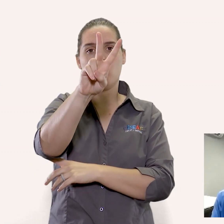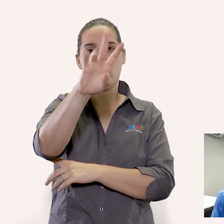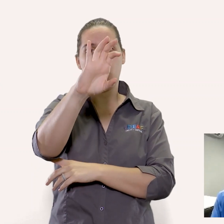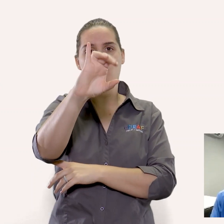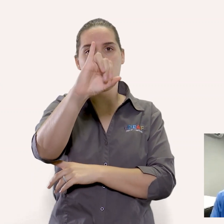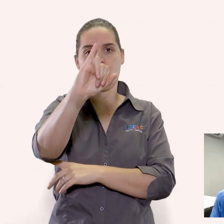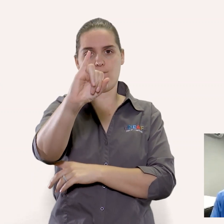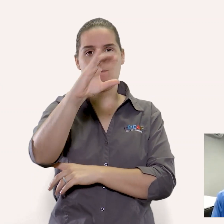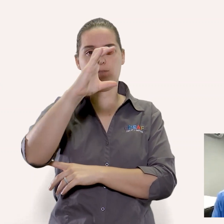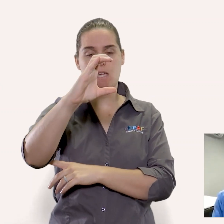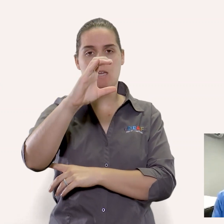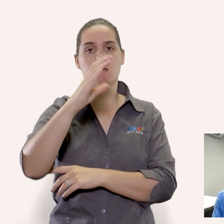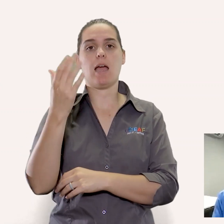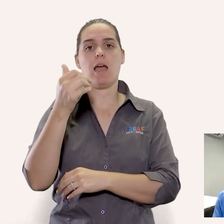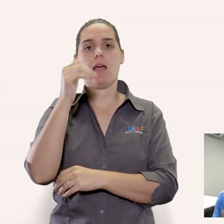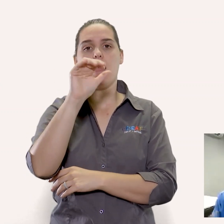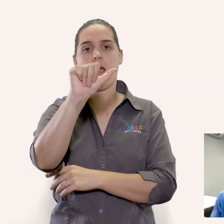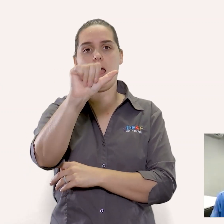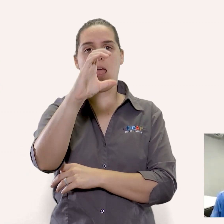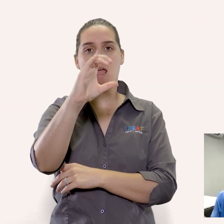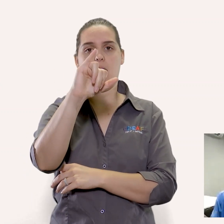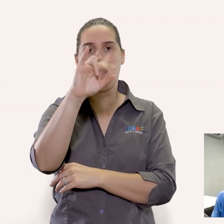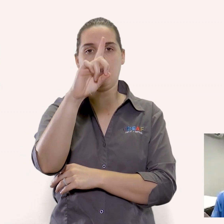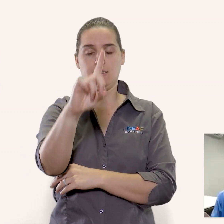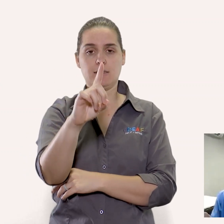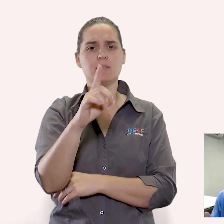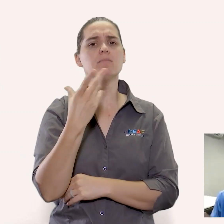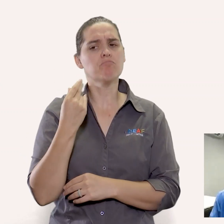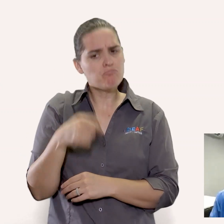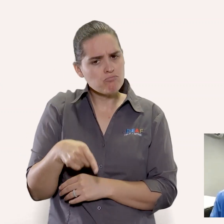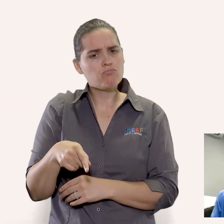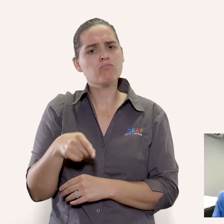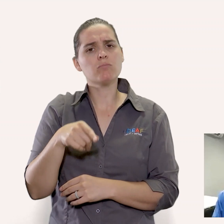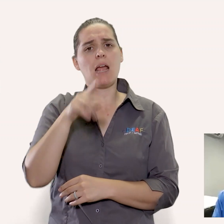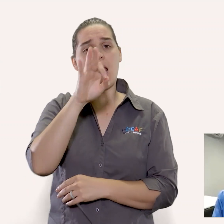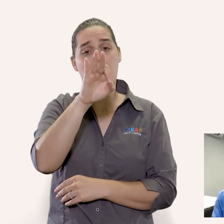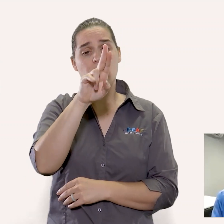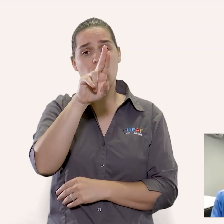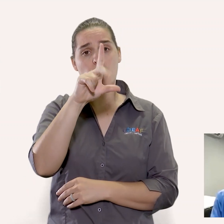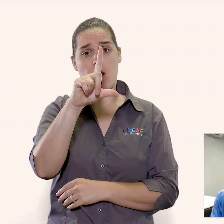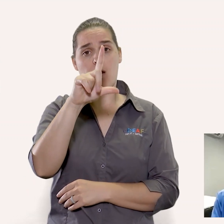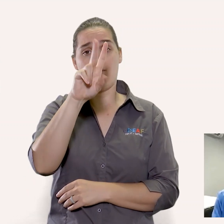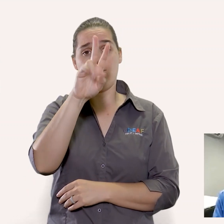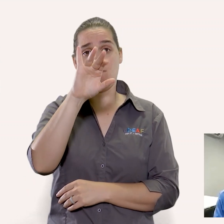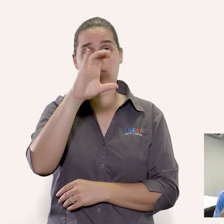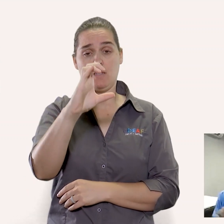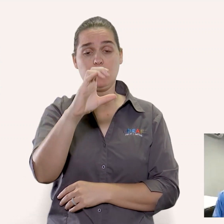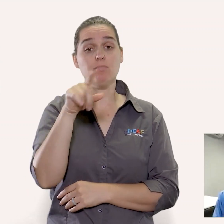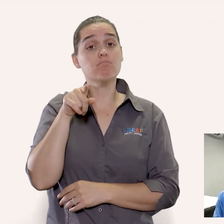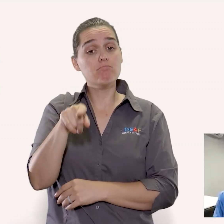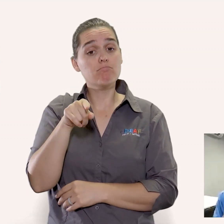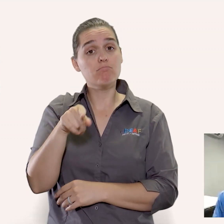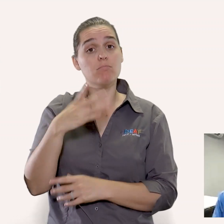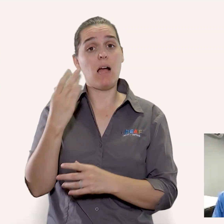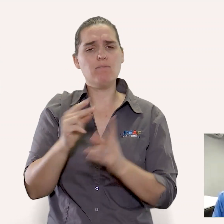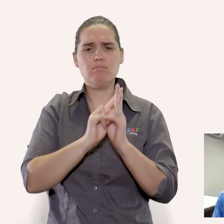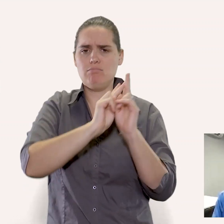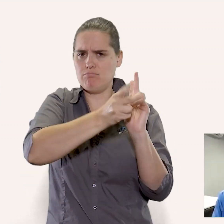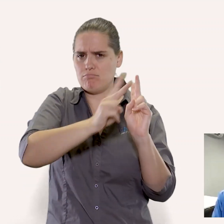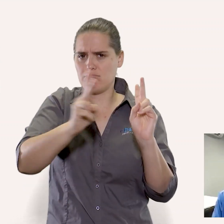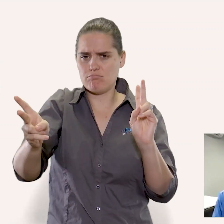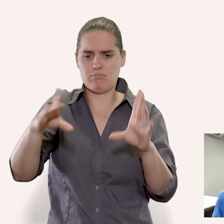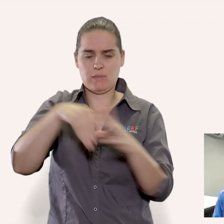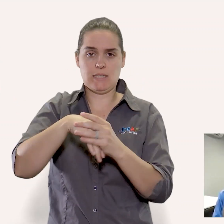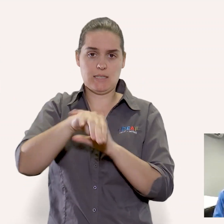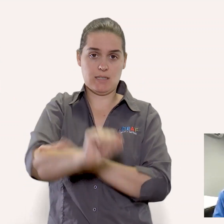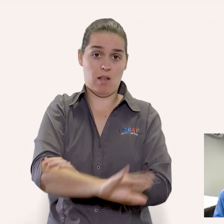in south africa we've got several fulvic acid products on the market that's f-u-l-v-i-c fulvic acid